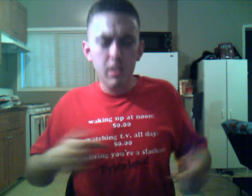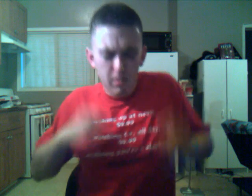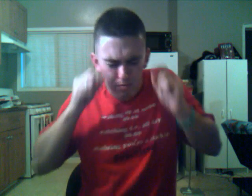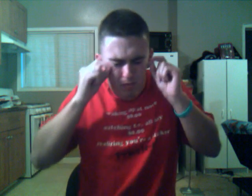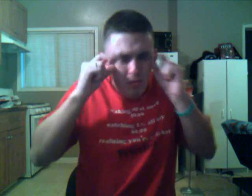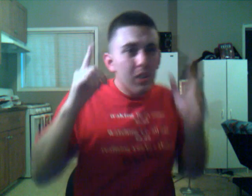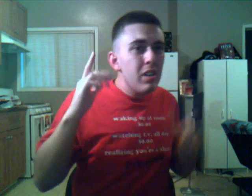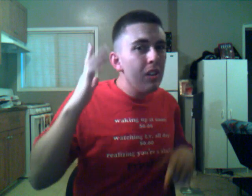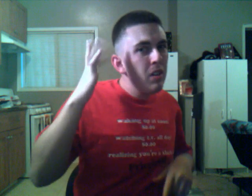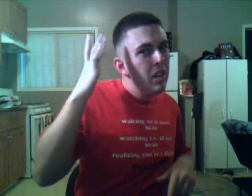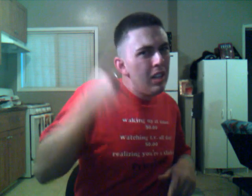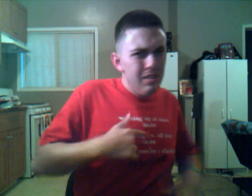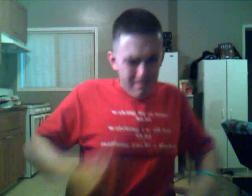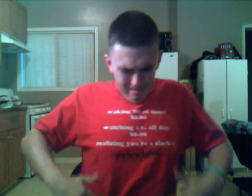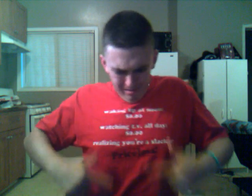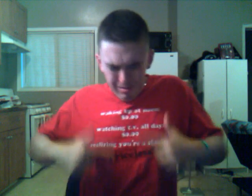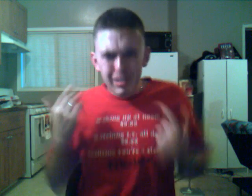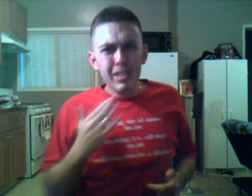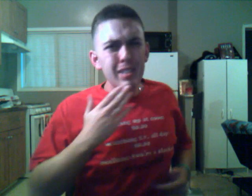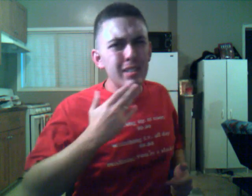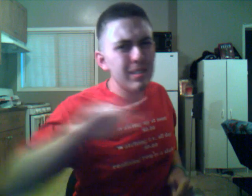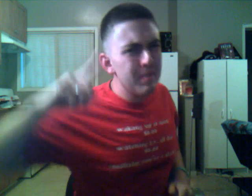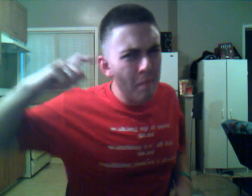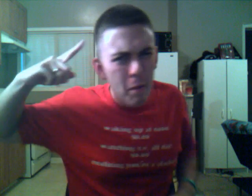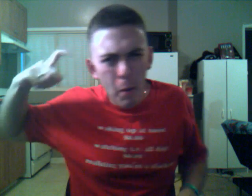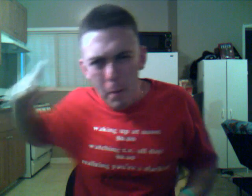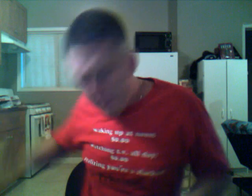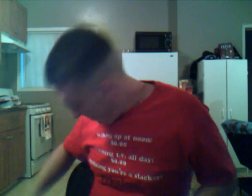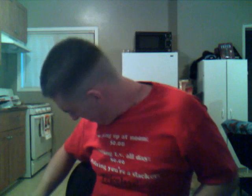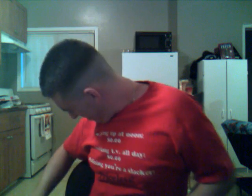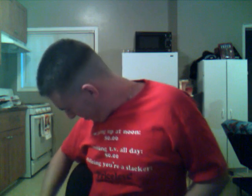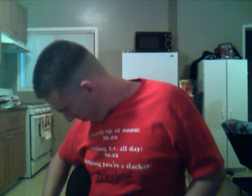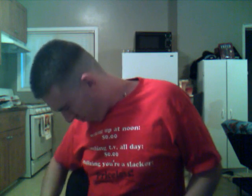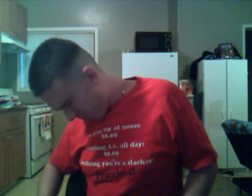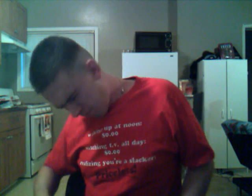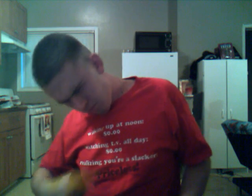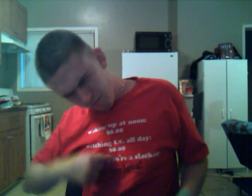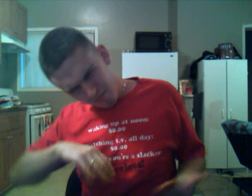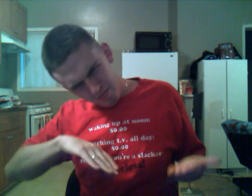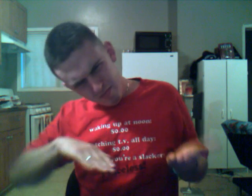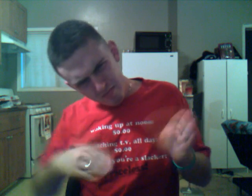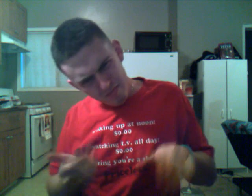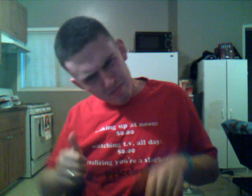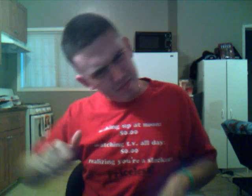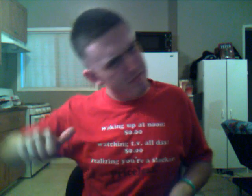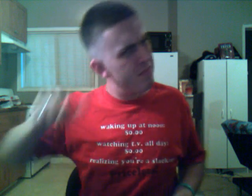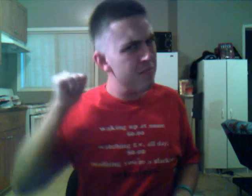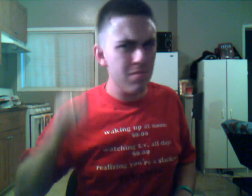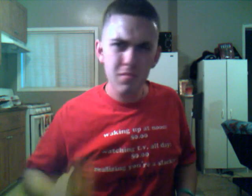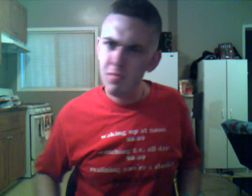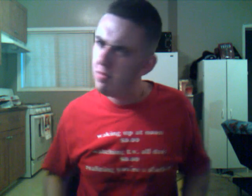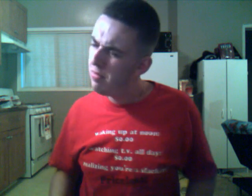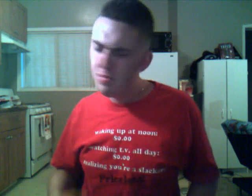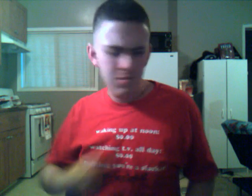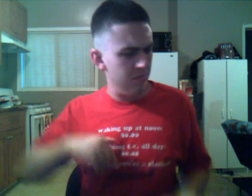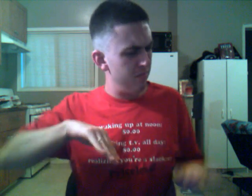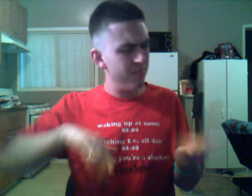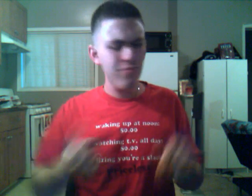me up, I'm living a nightmare I will not die, I